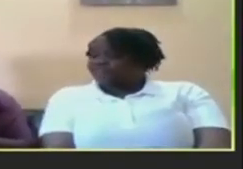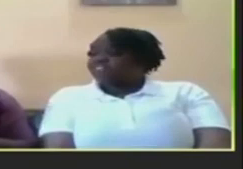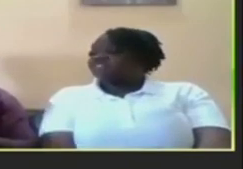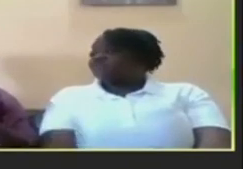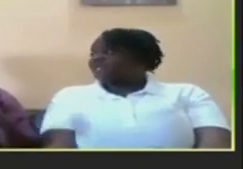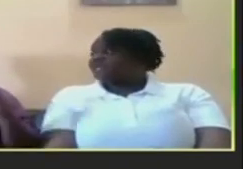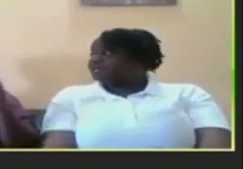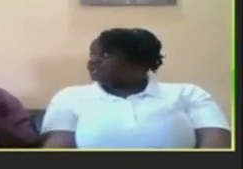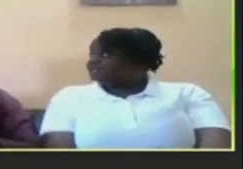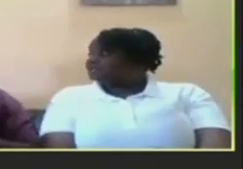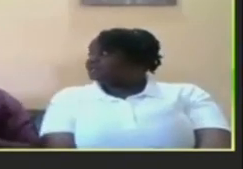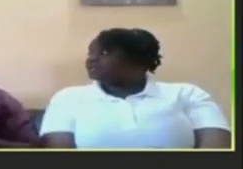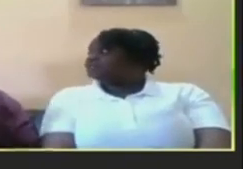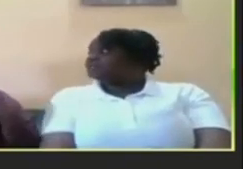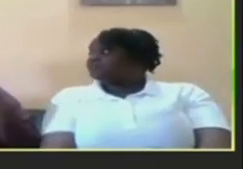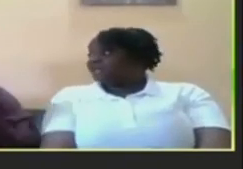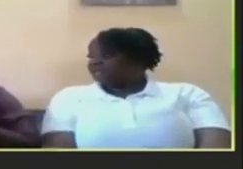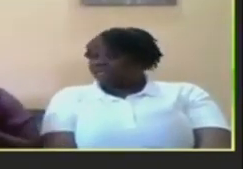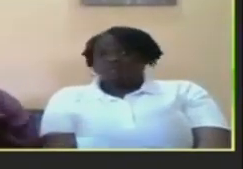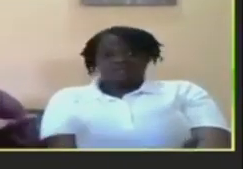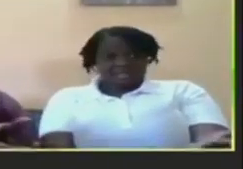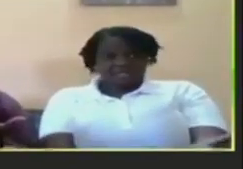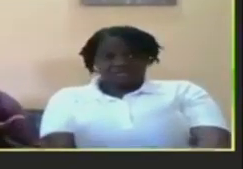to Spain you speak Spanish right